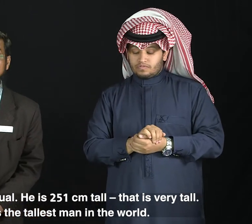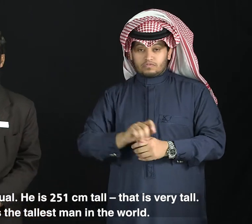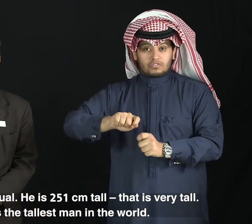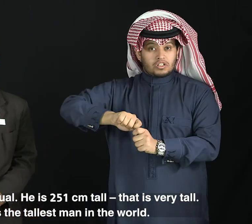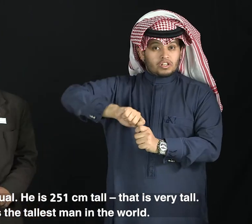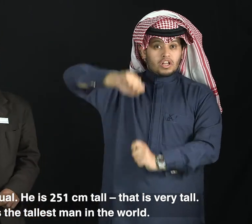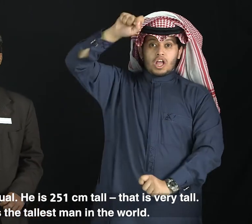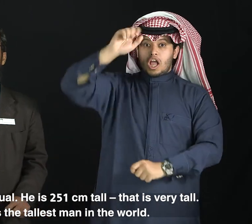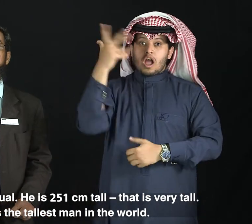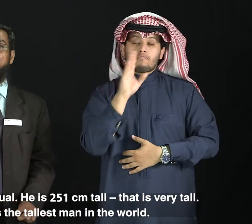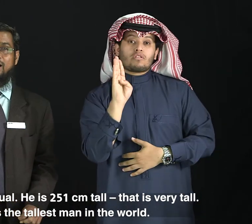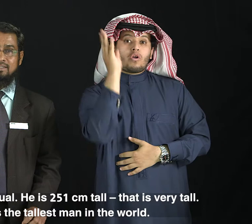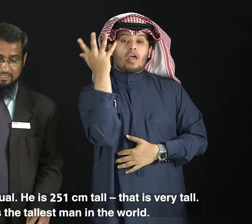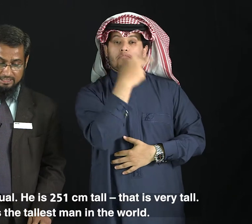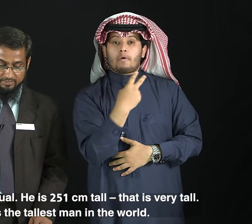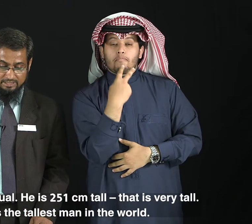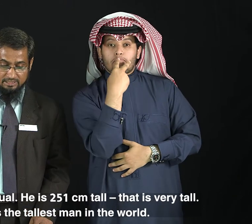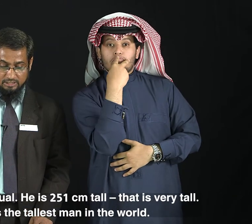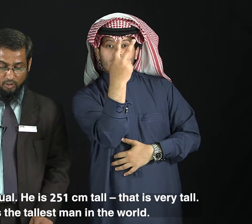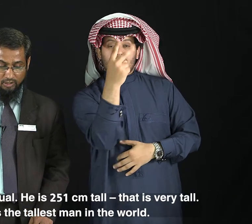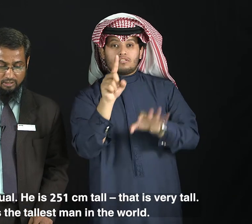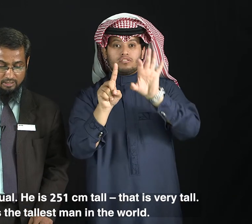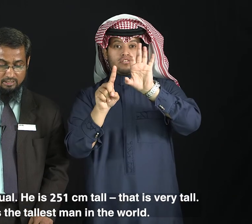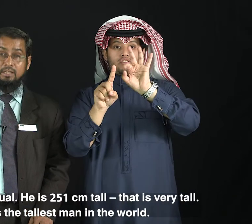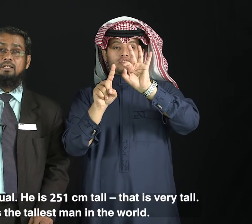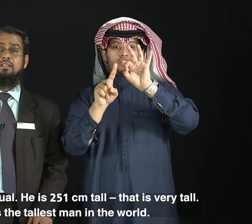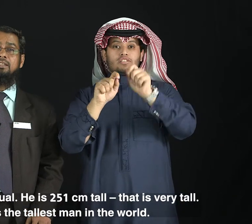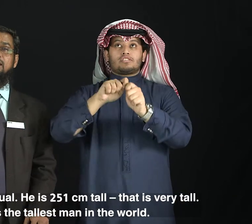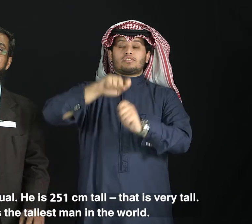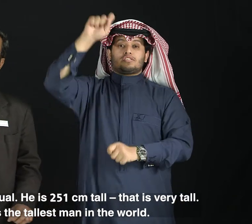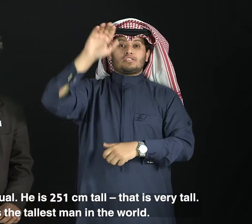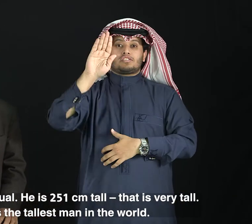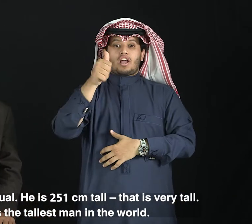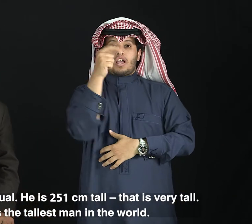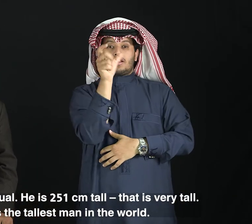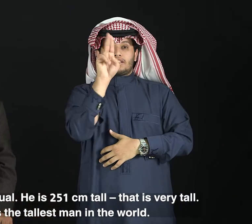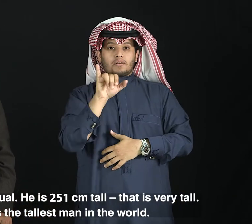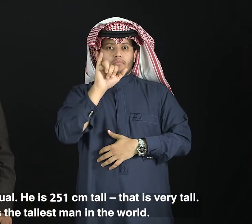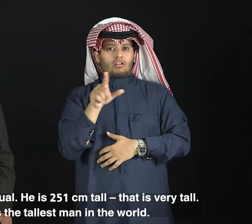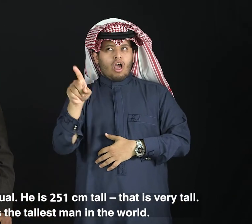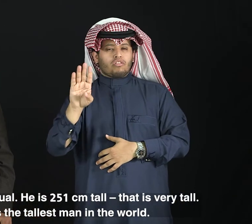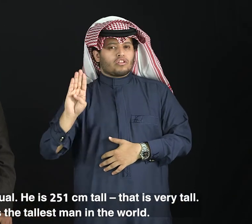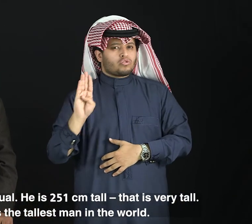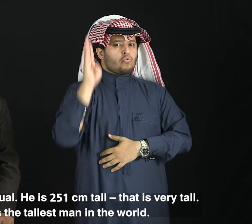He is 251 cm tall. That is very tall.